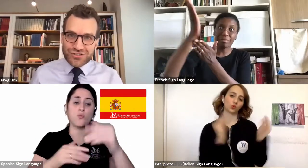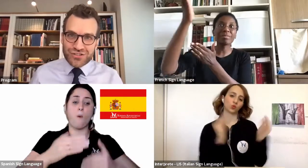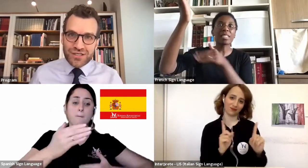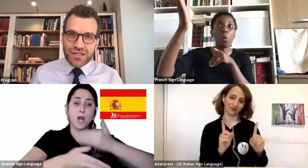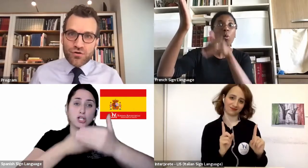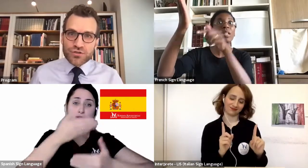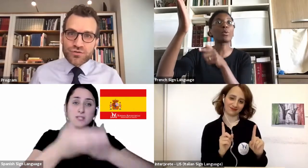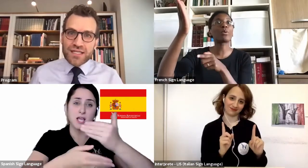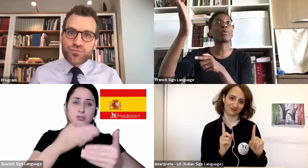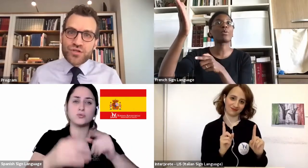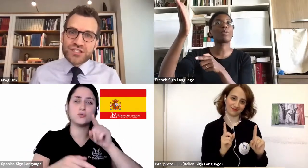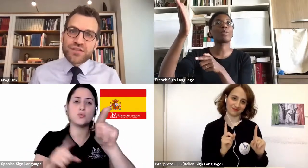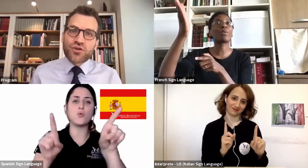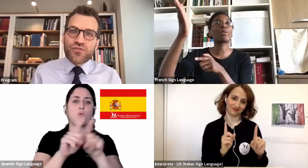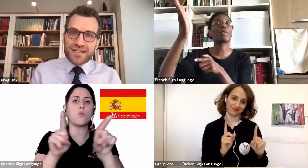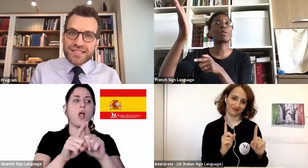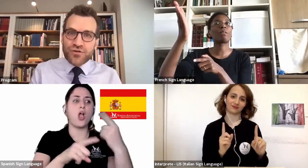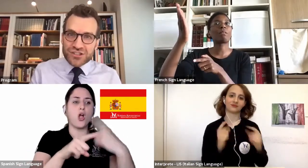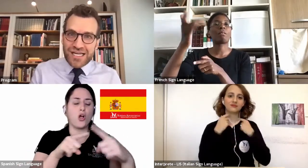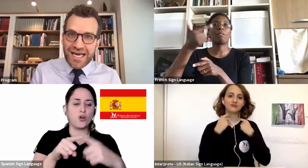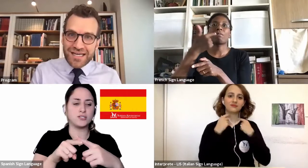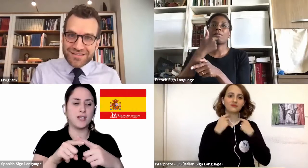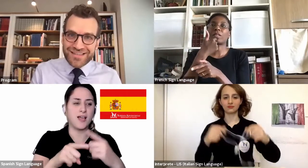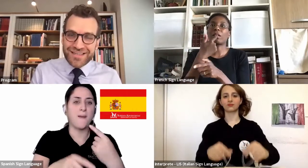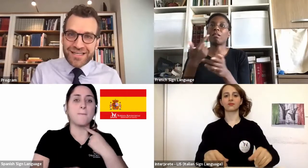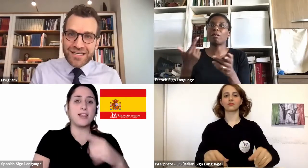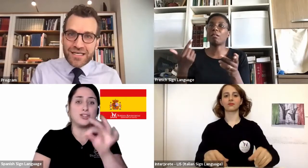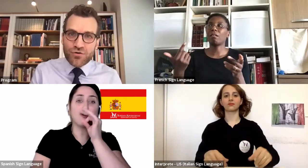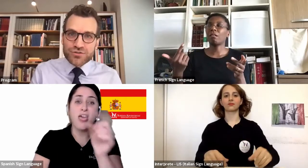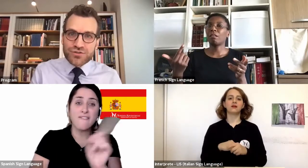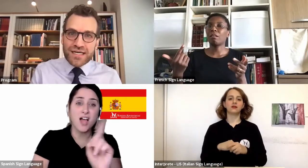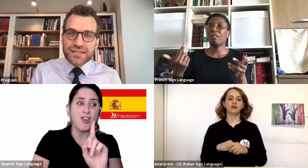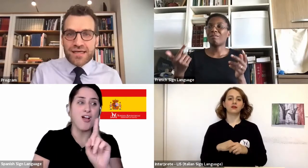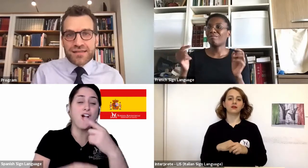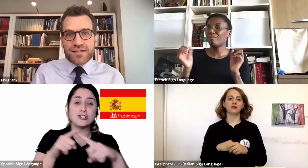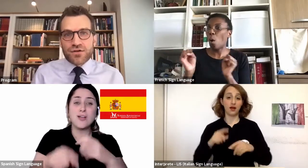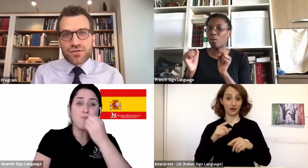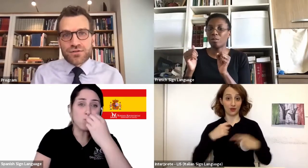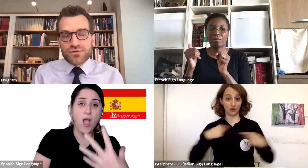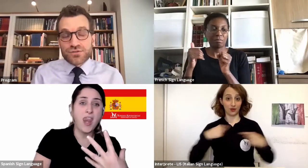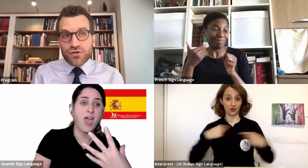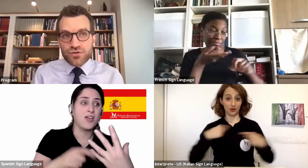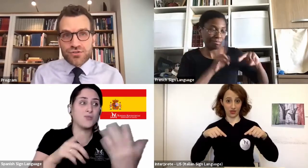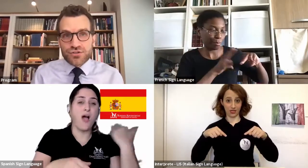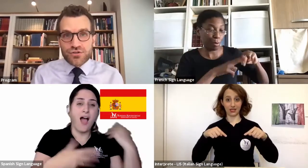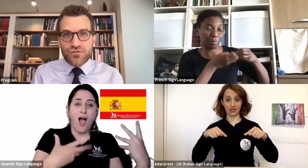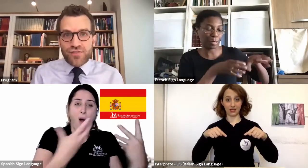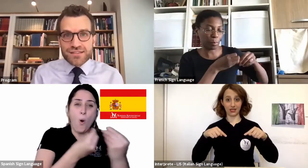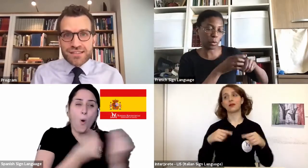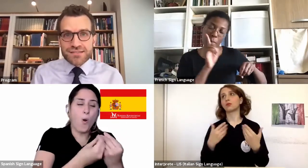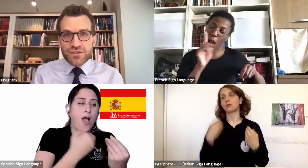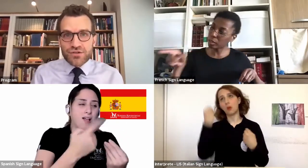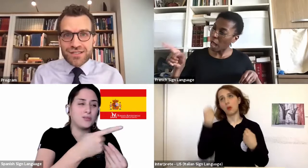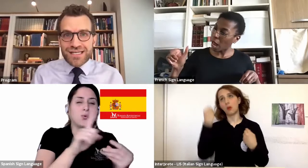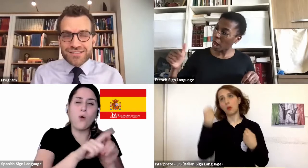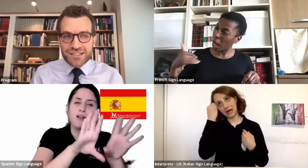lost. Also, and appreciate the good things that you actually had. Also, those are good things.